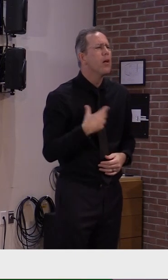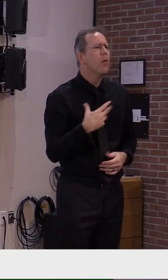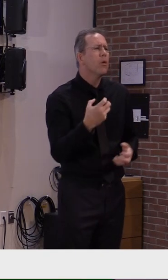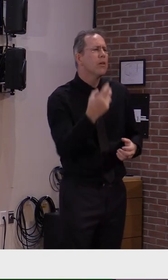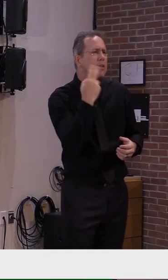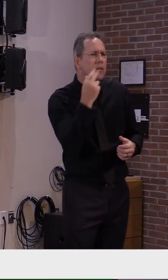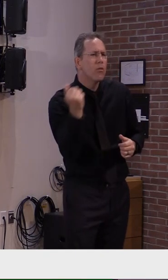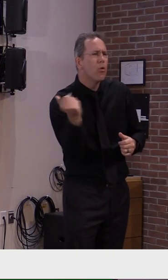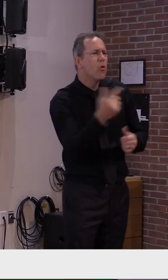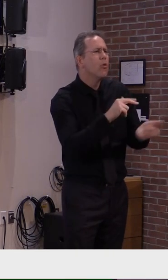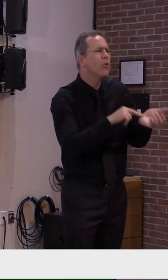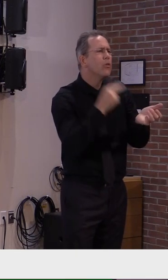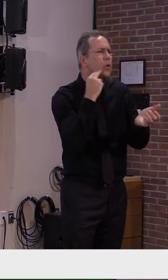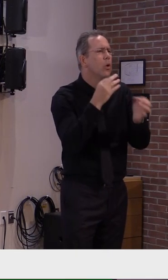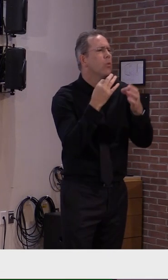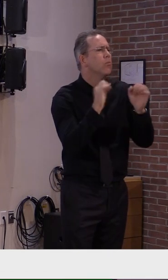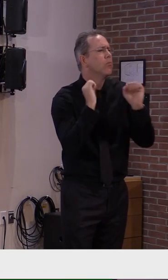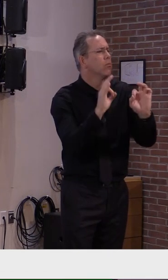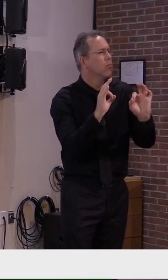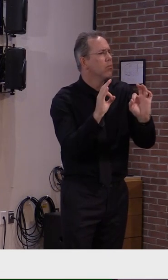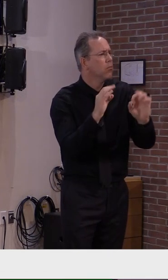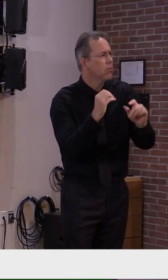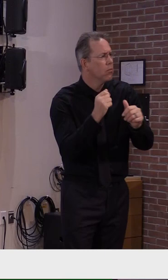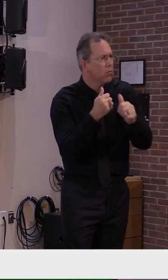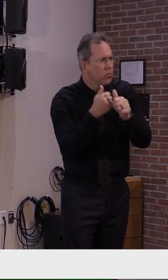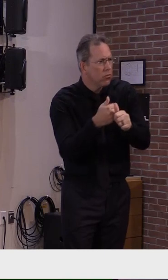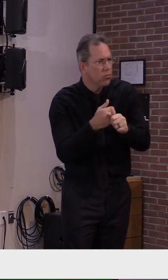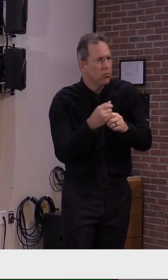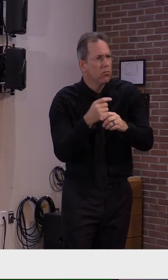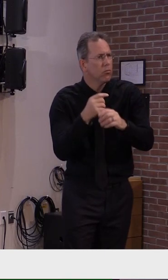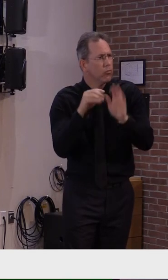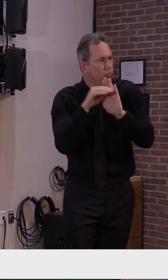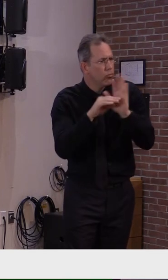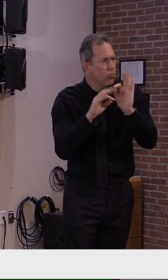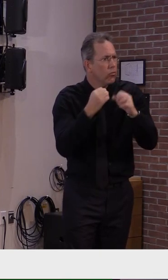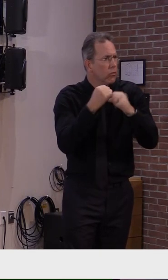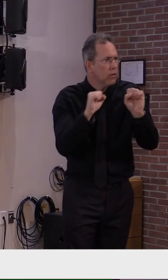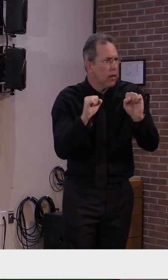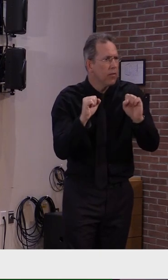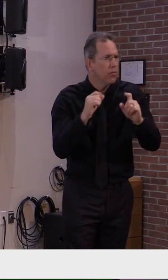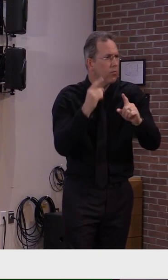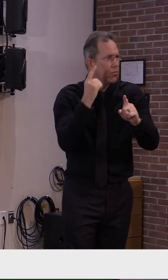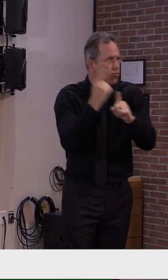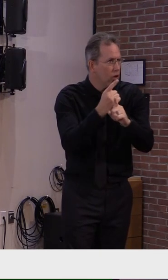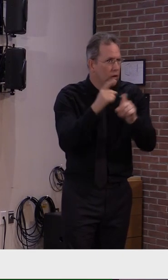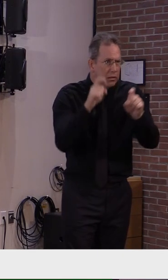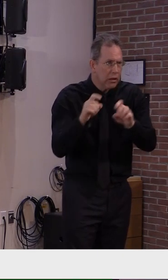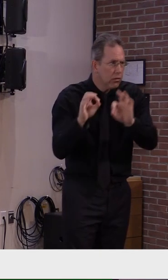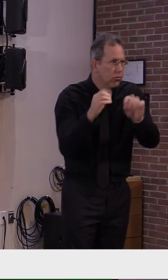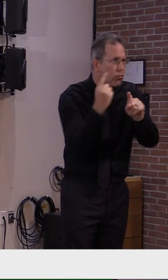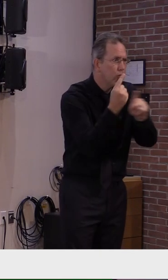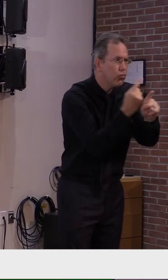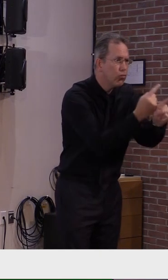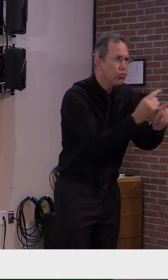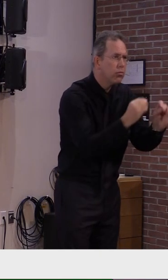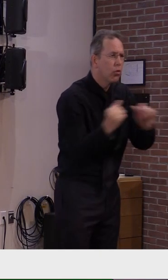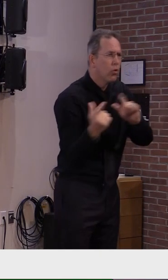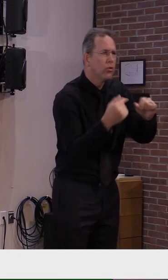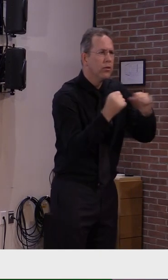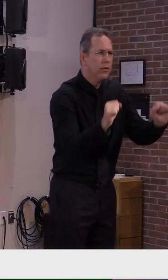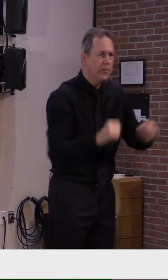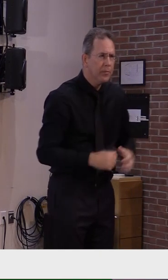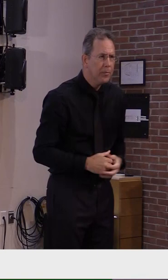virus into their buildings. Although there are many caregivers and service providers